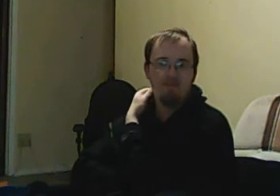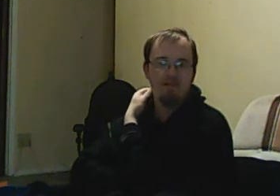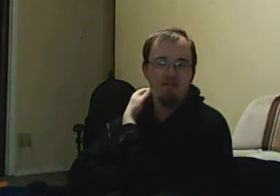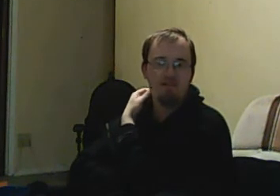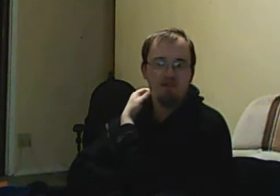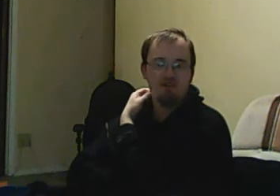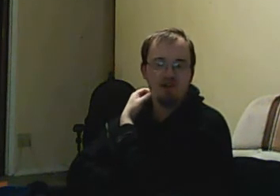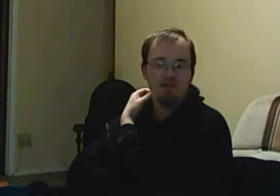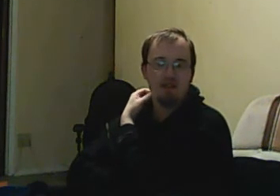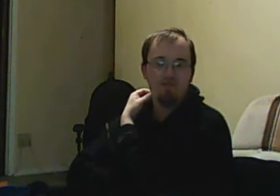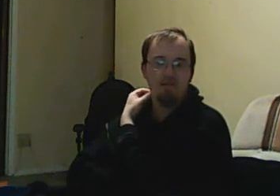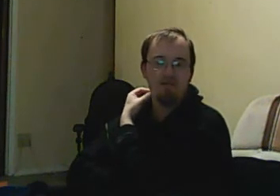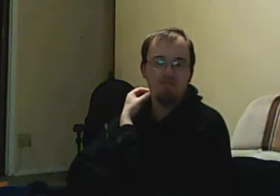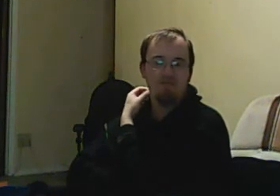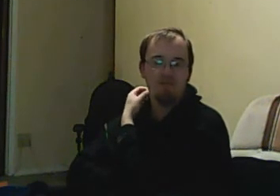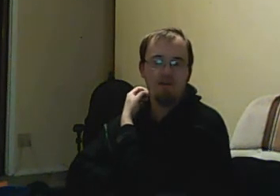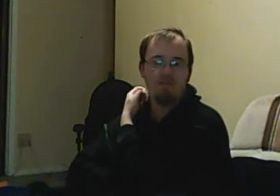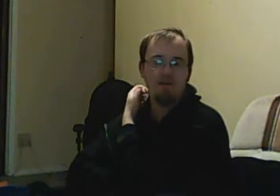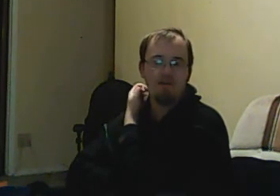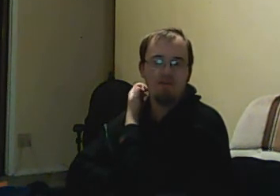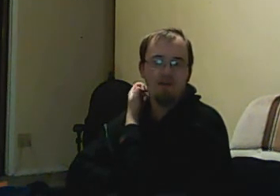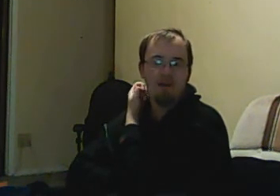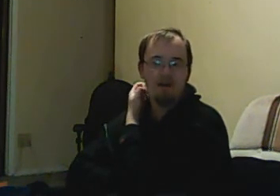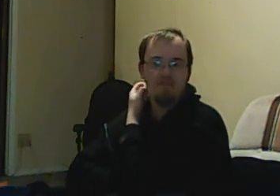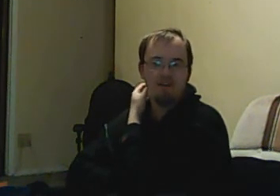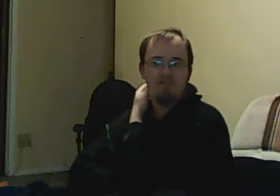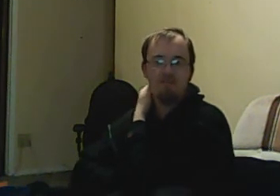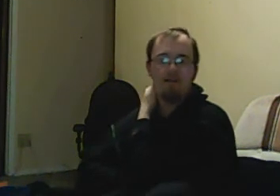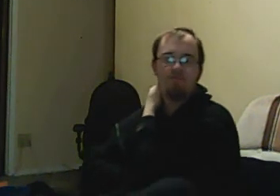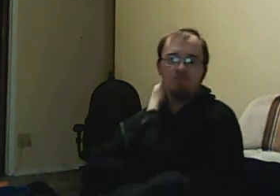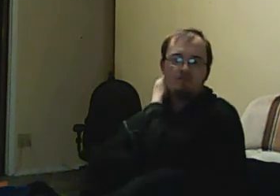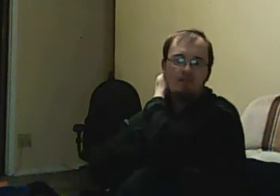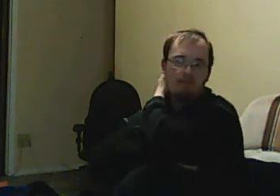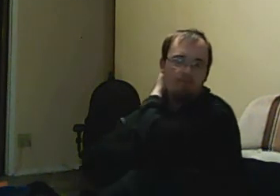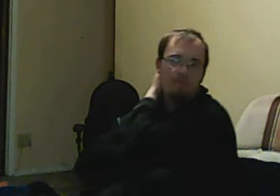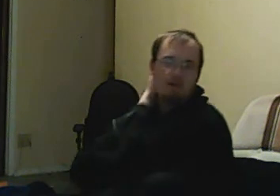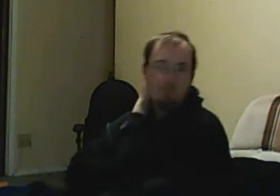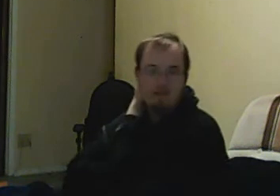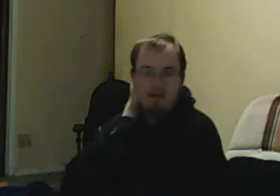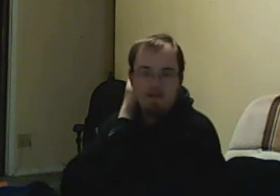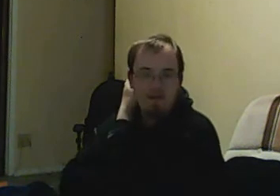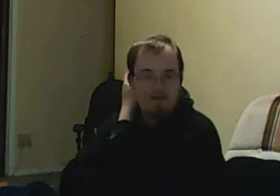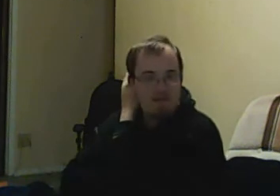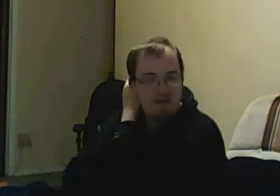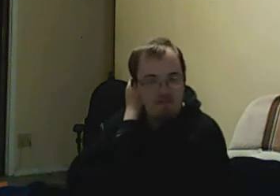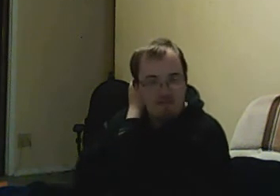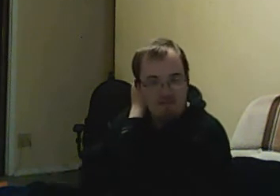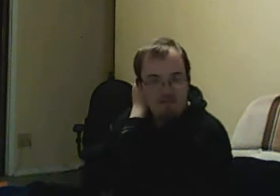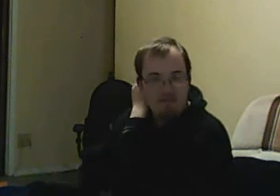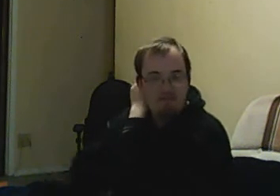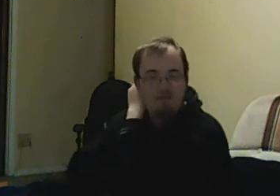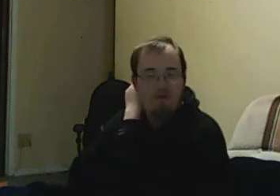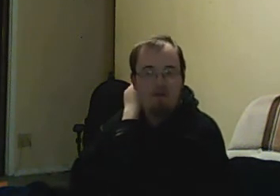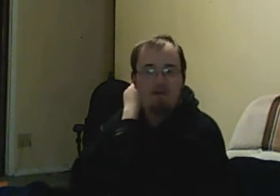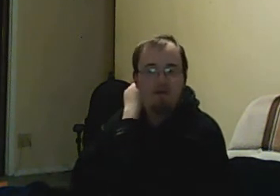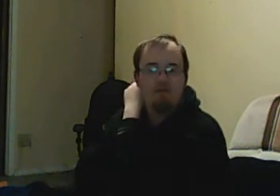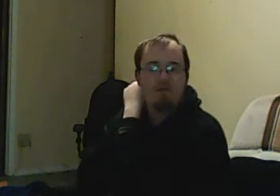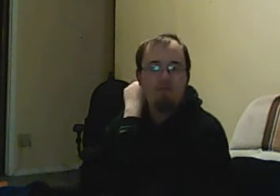student John Cameron intervenes to stop the shooting. When the episode aired in the United States in 2004, December